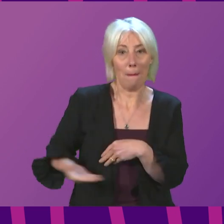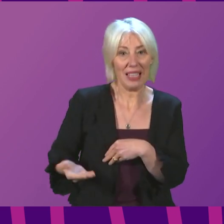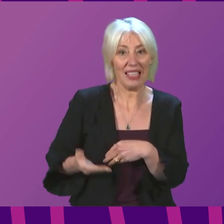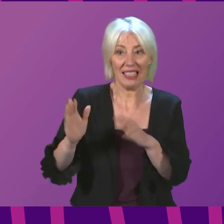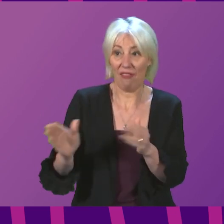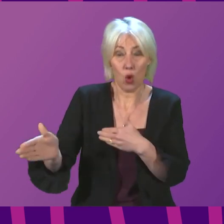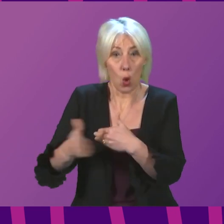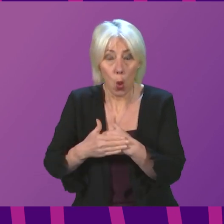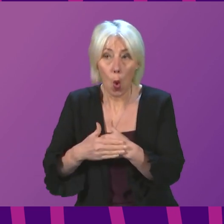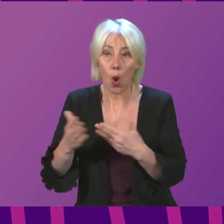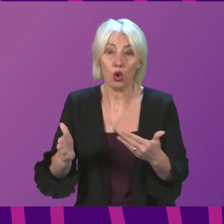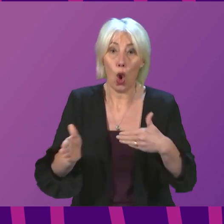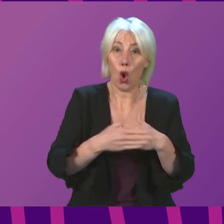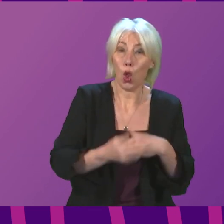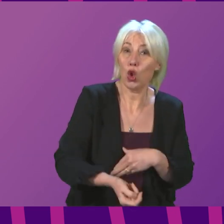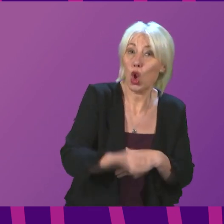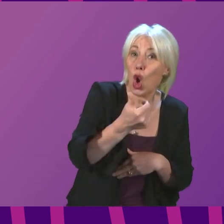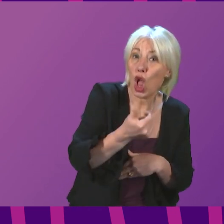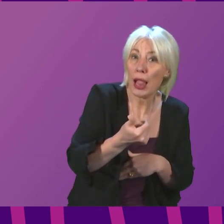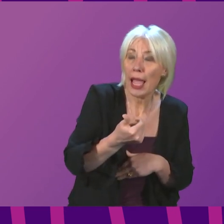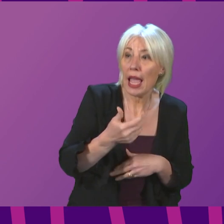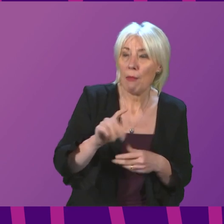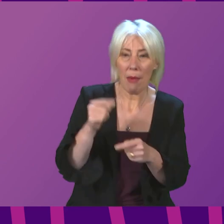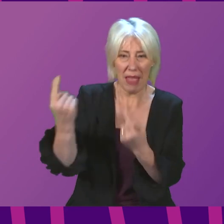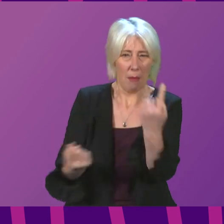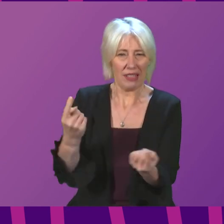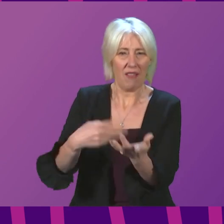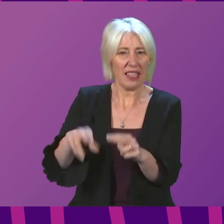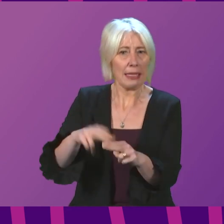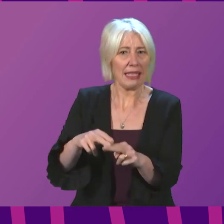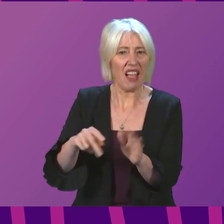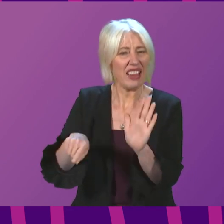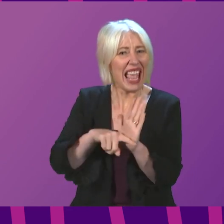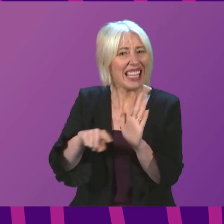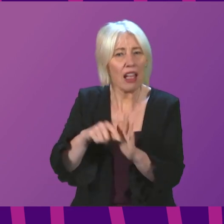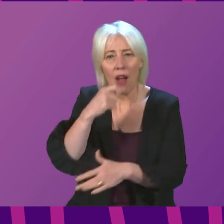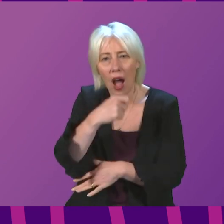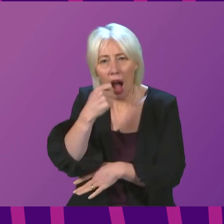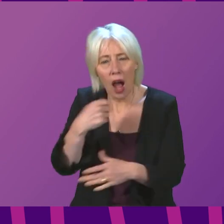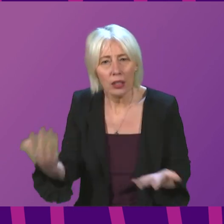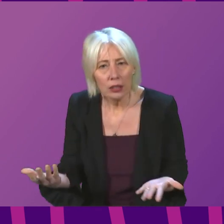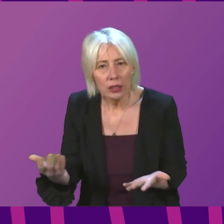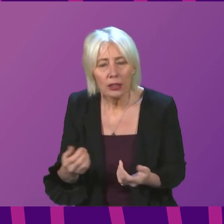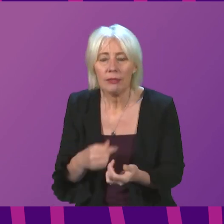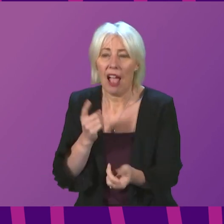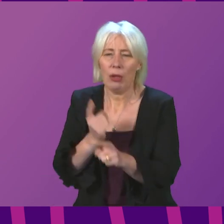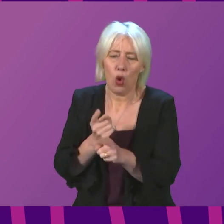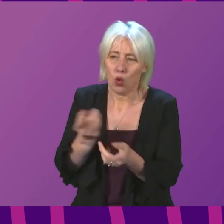or not open at all, despite staff members testing negative. I have been speaking to businesses throughout the